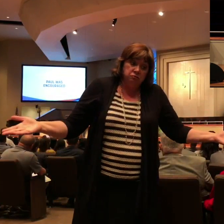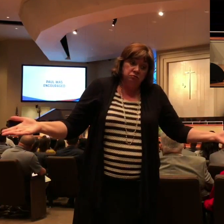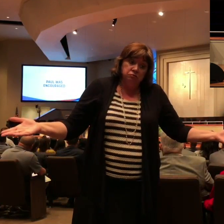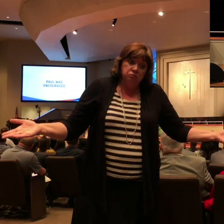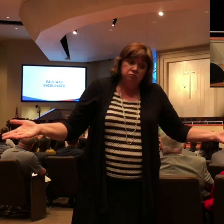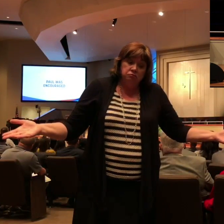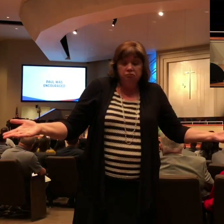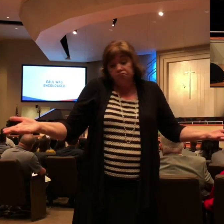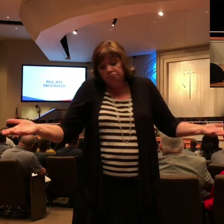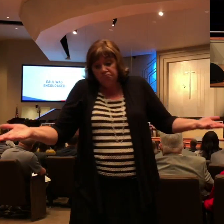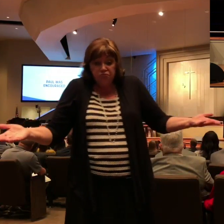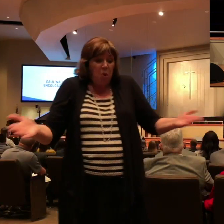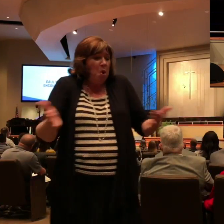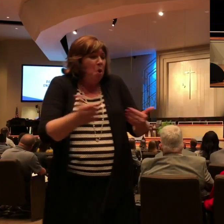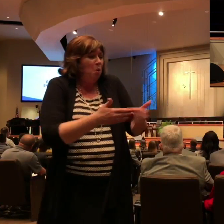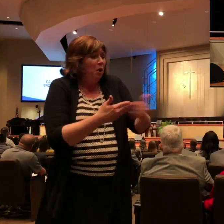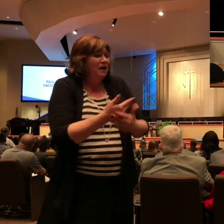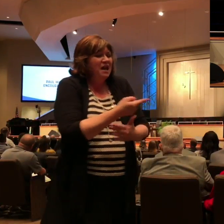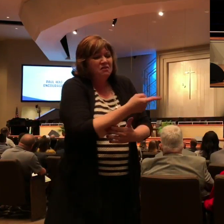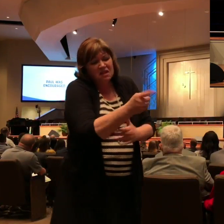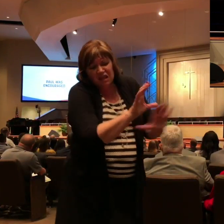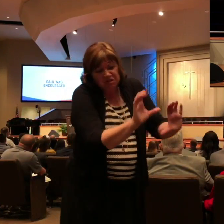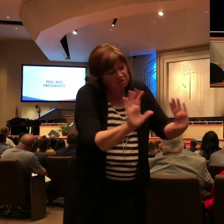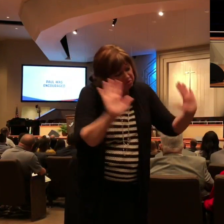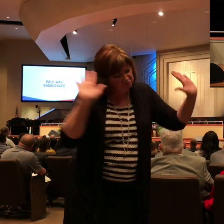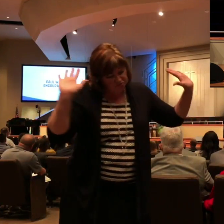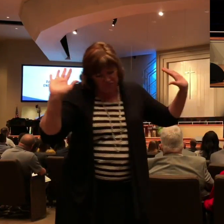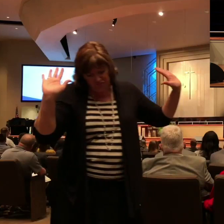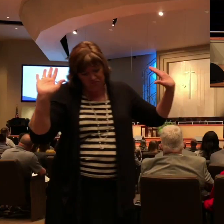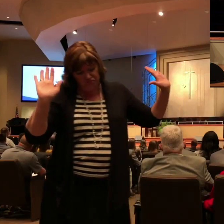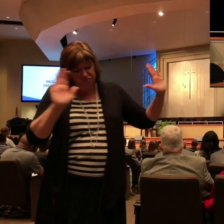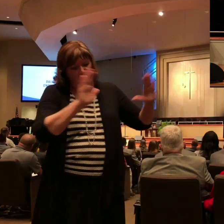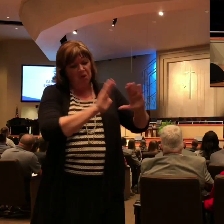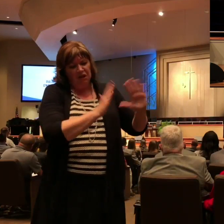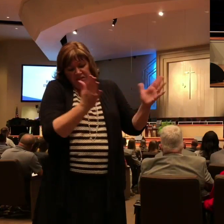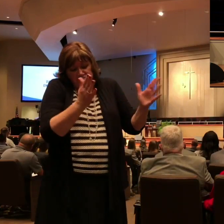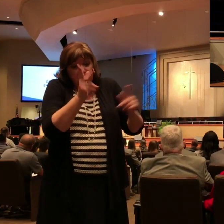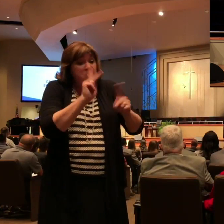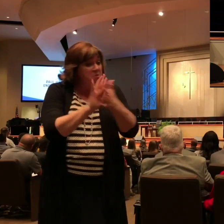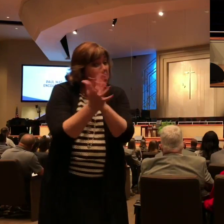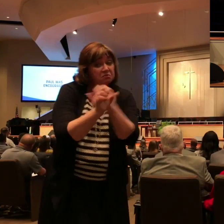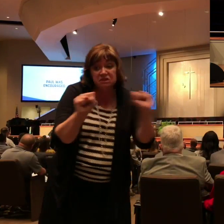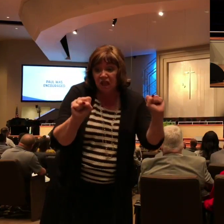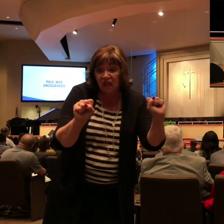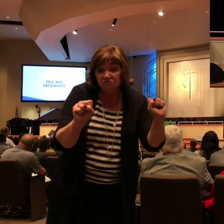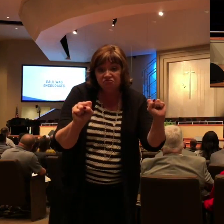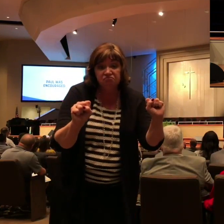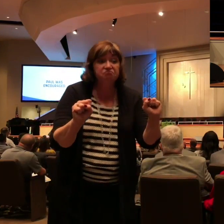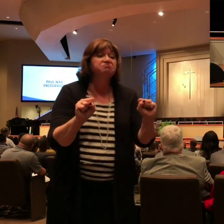They can do whatever they're doing for whatever reason they want. If people are being saved, I choose to rejoice.